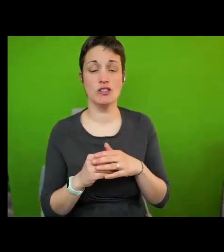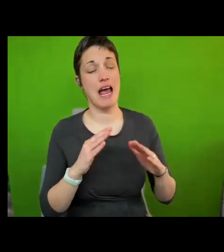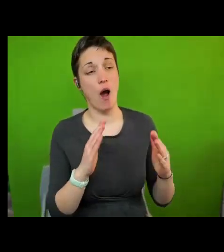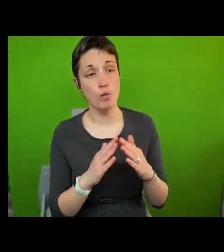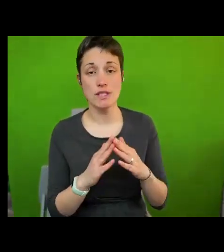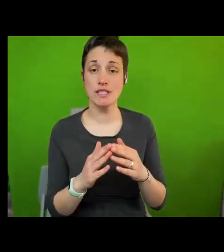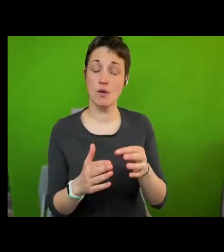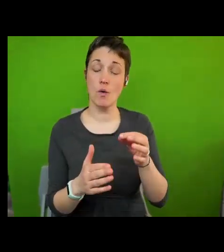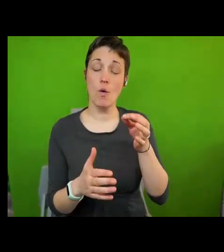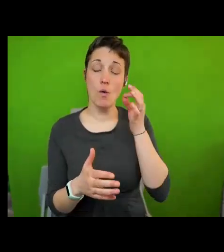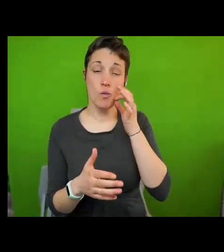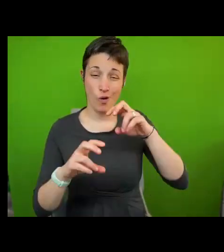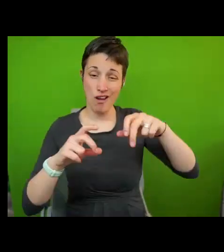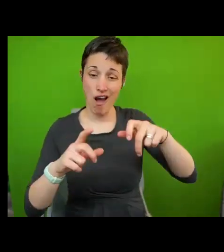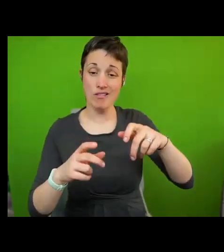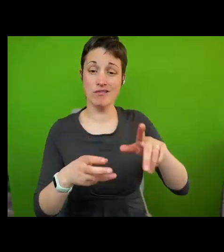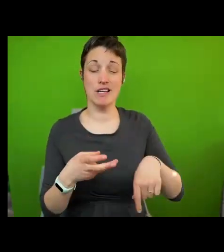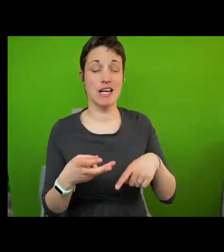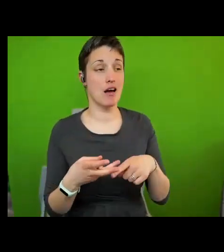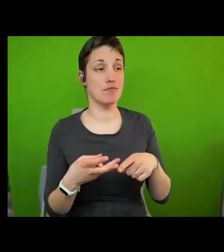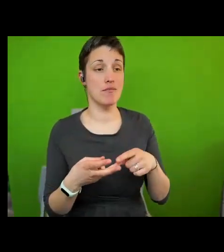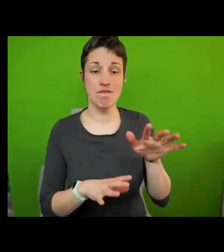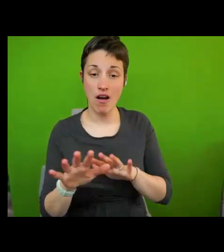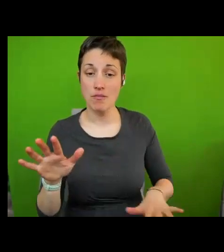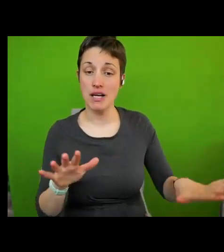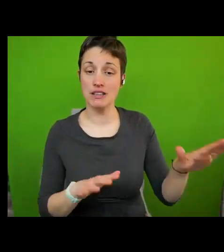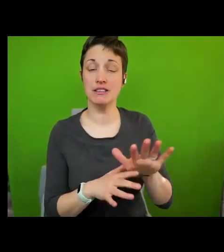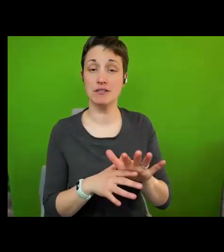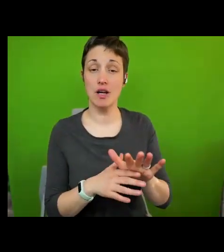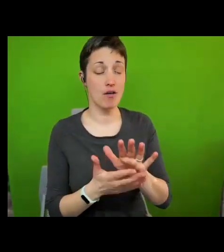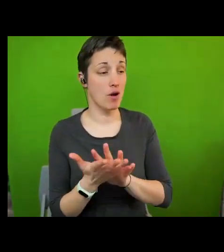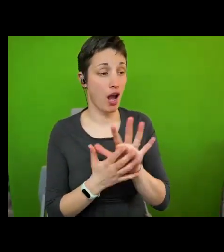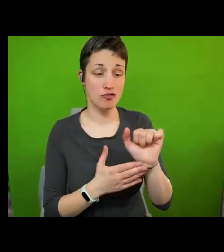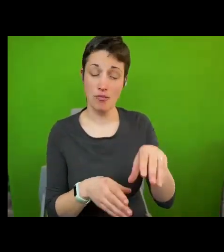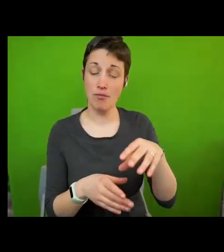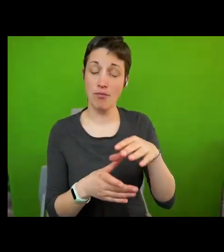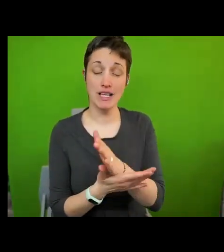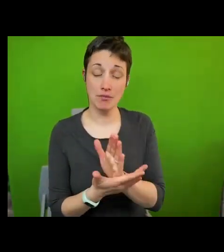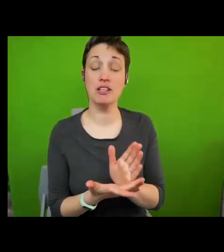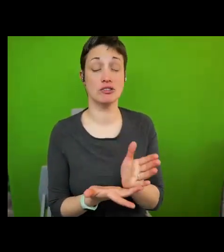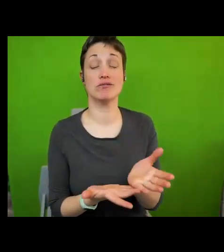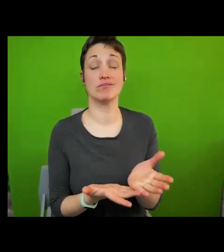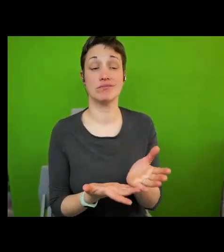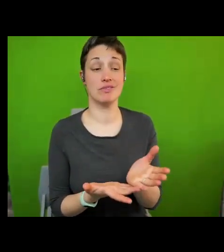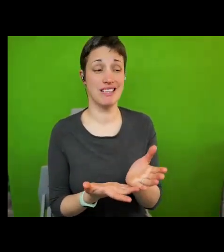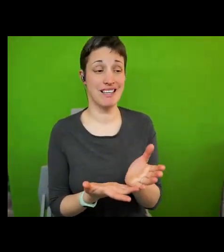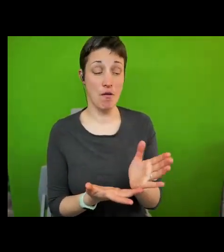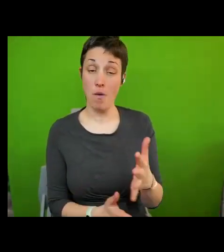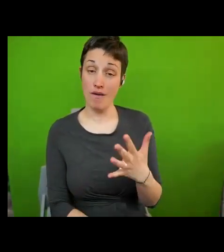and others are the issues at stake here these are high expectations